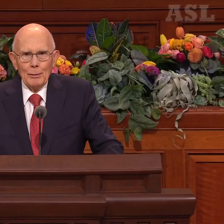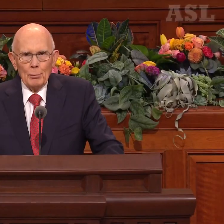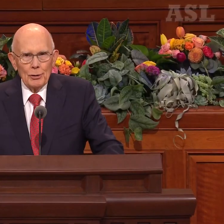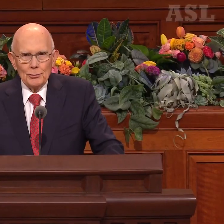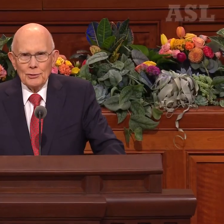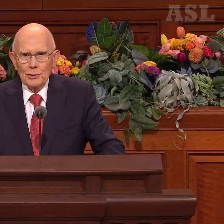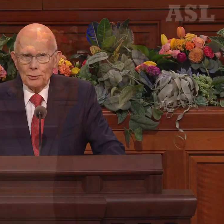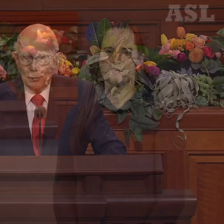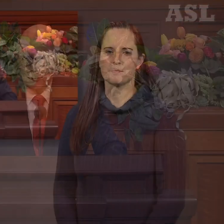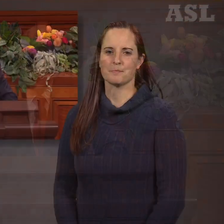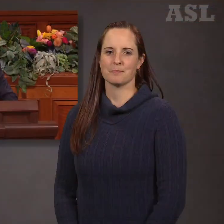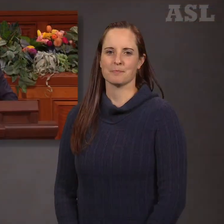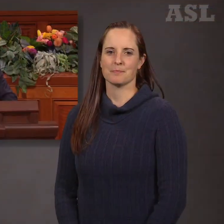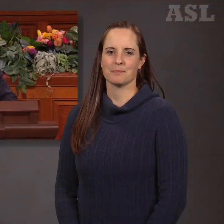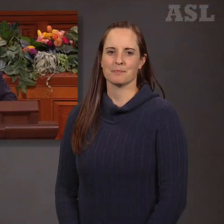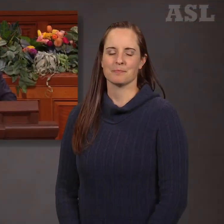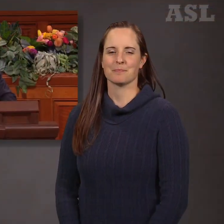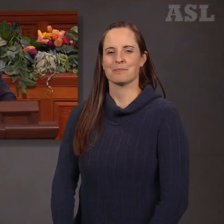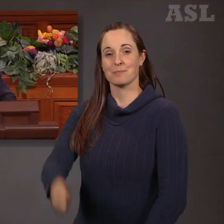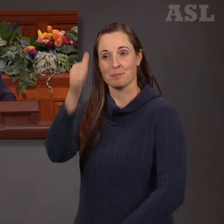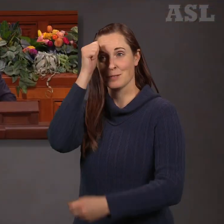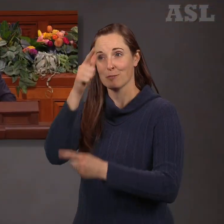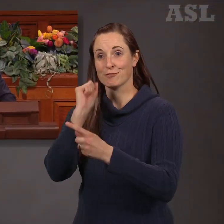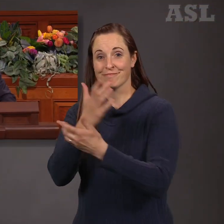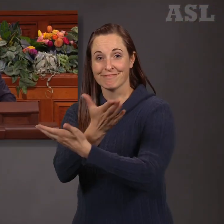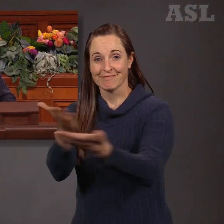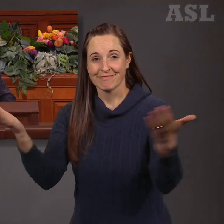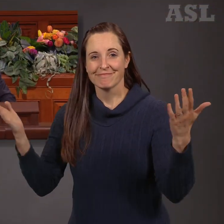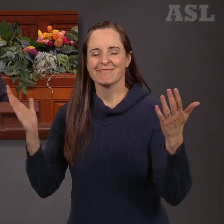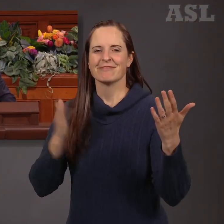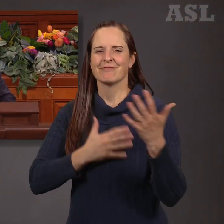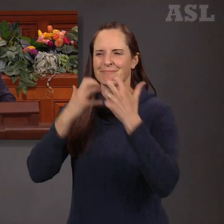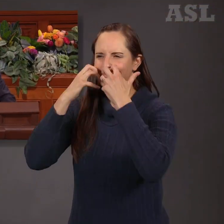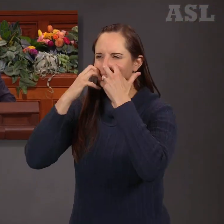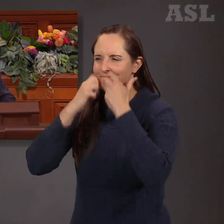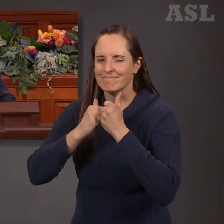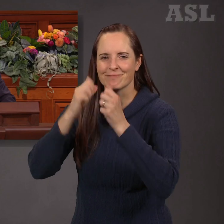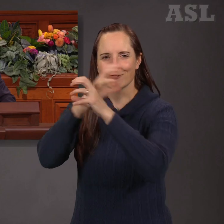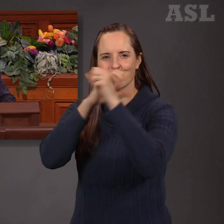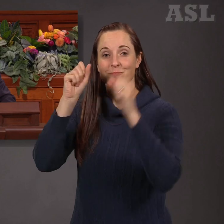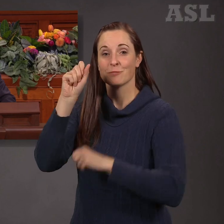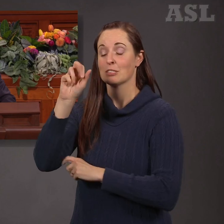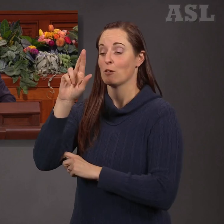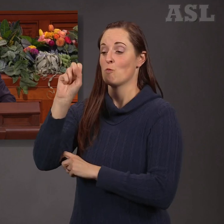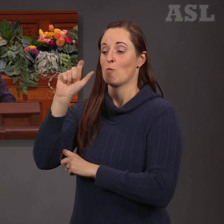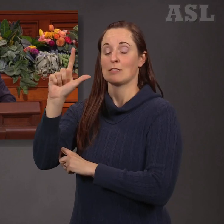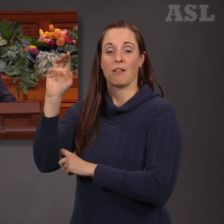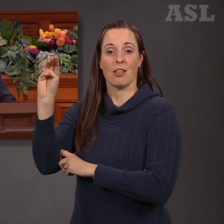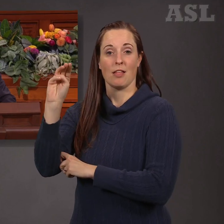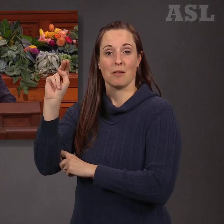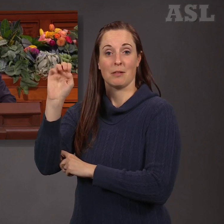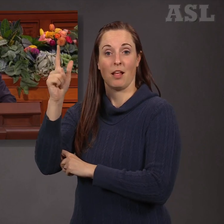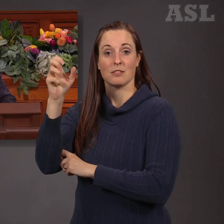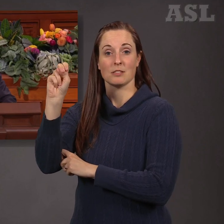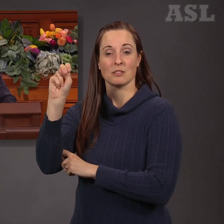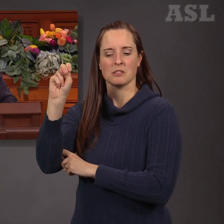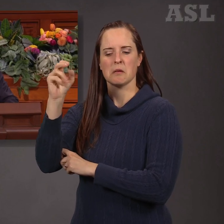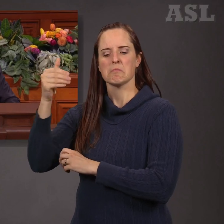Brothers and sisters, our beloved President Russell M. Nelson will address us later in this